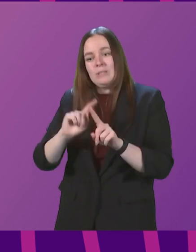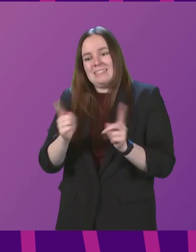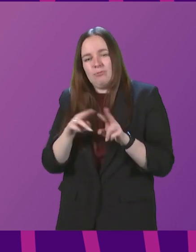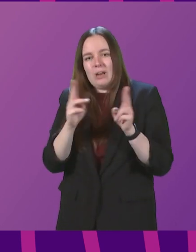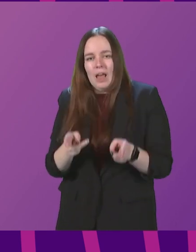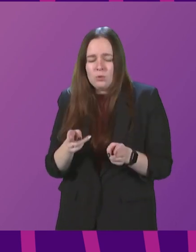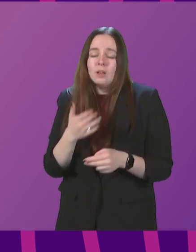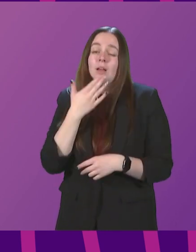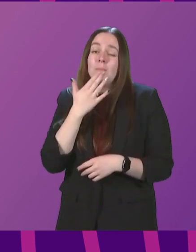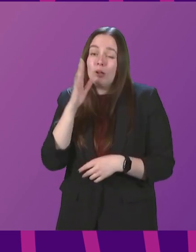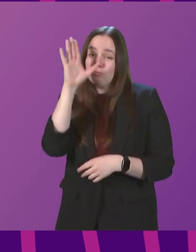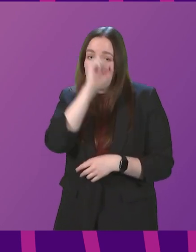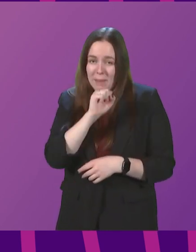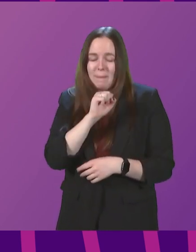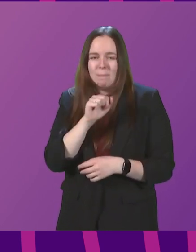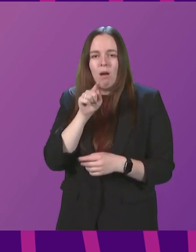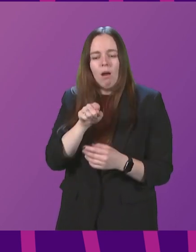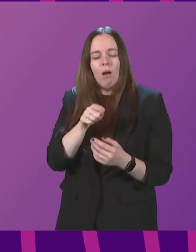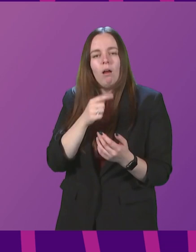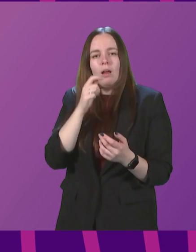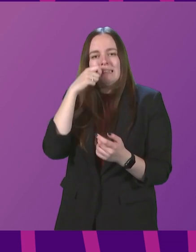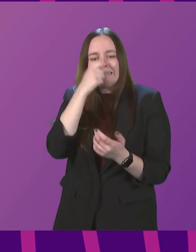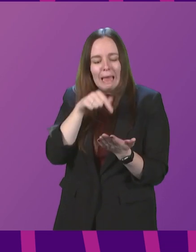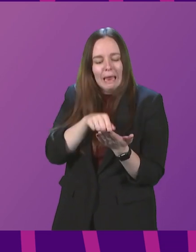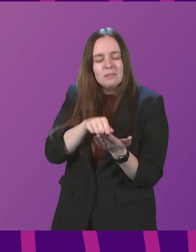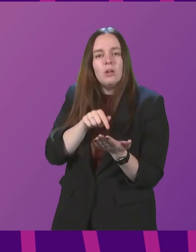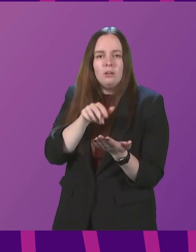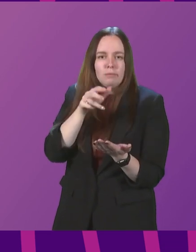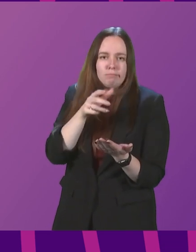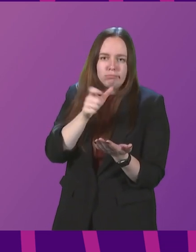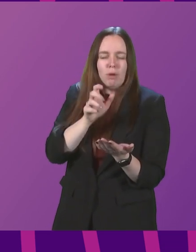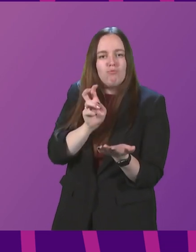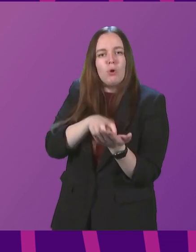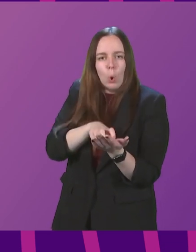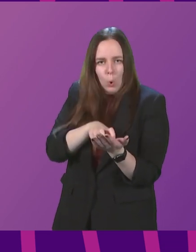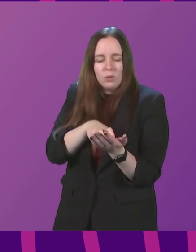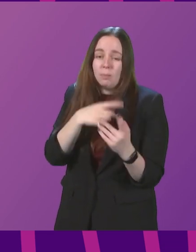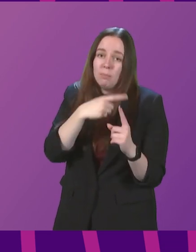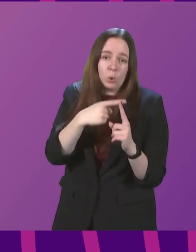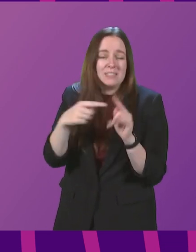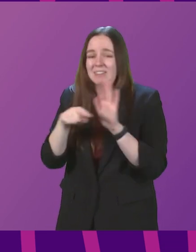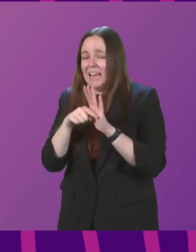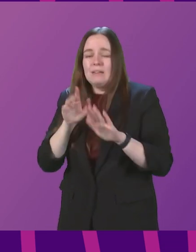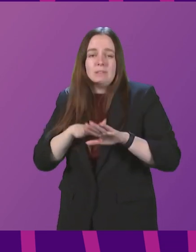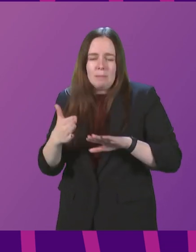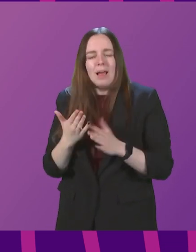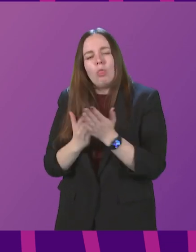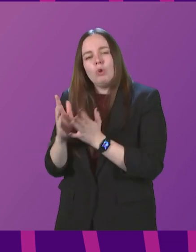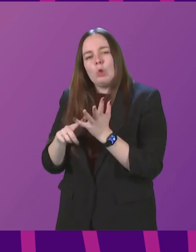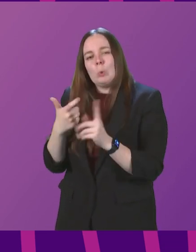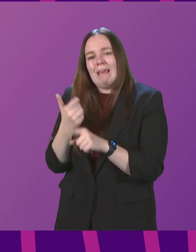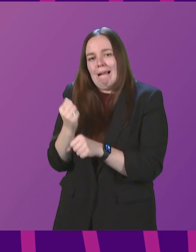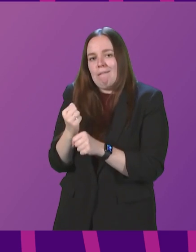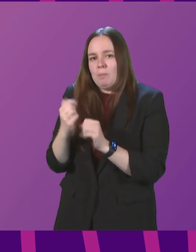households. Please also remember to record test results, whether positive or negative, through the UK Government website. Let me stress, this is